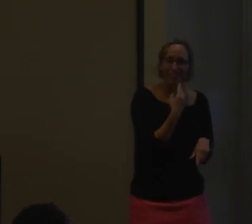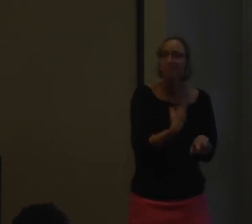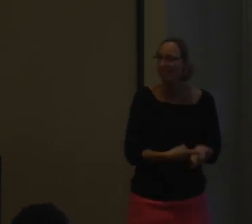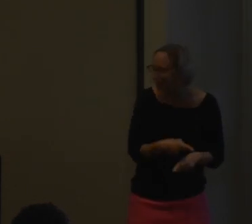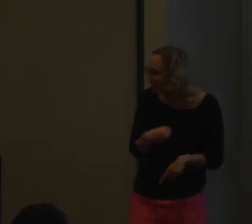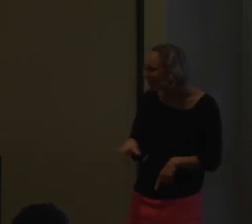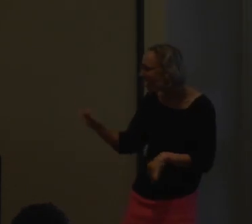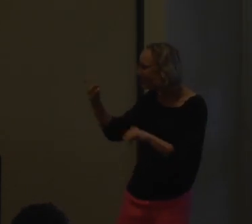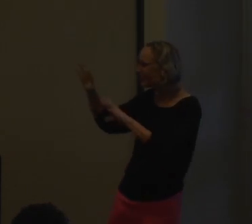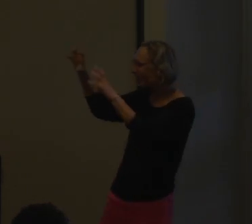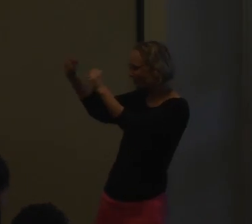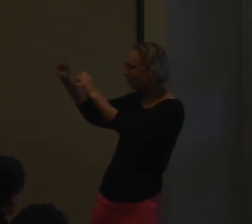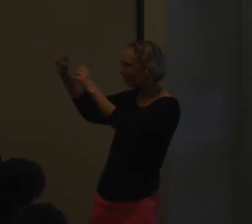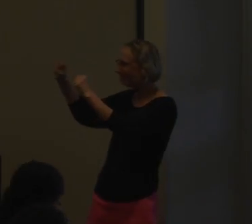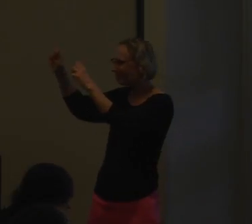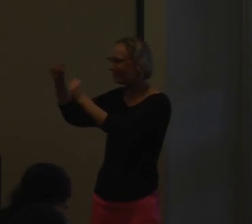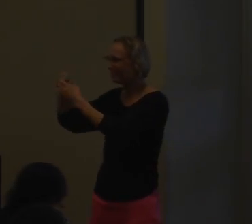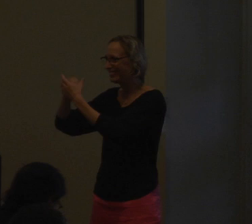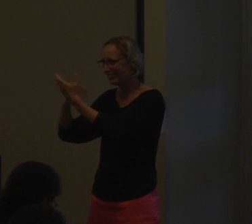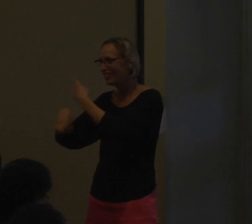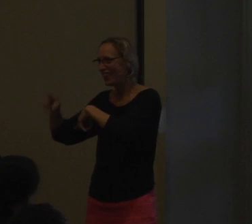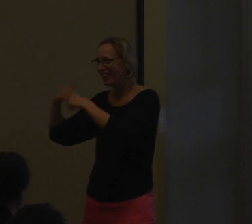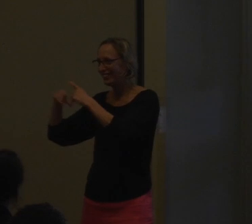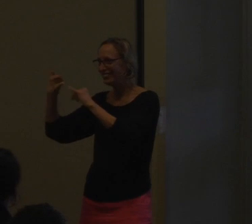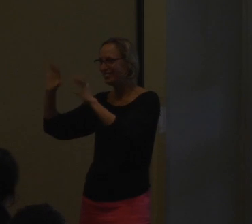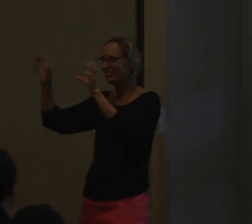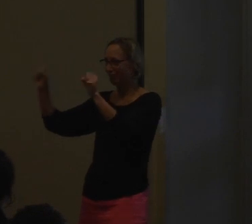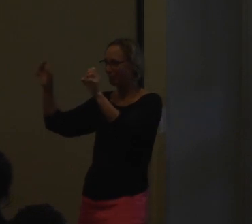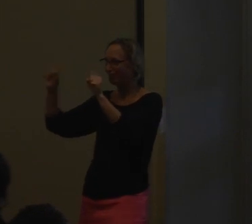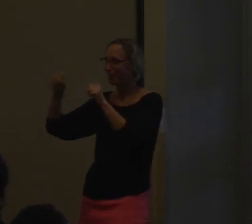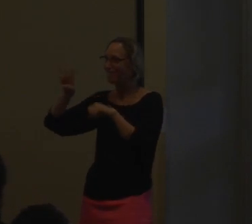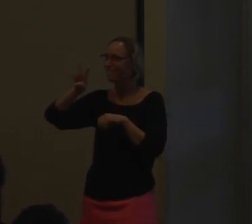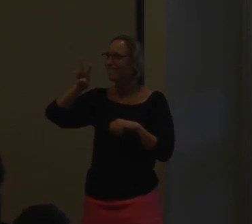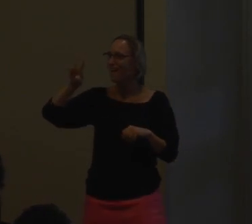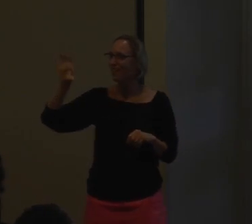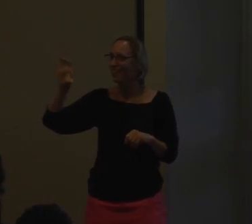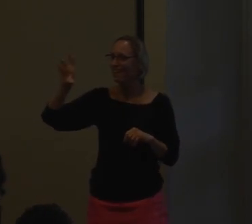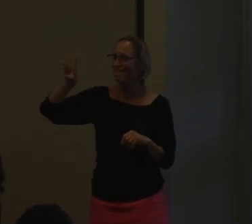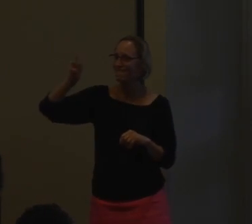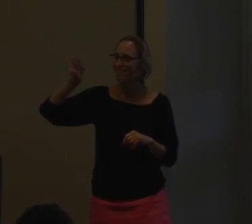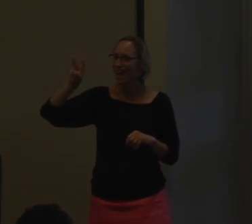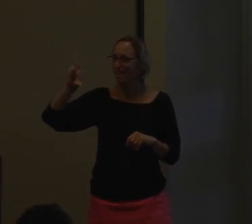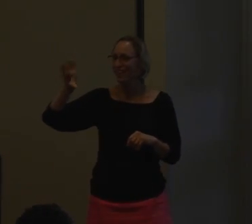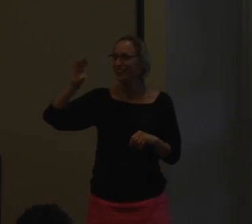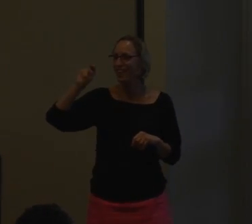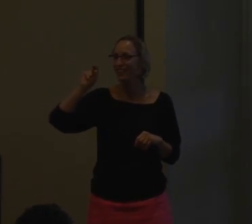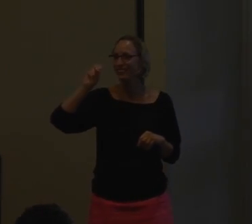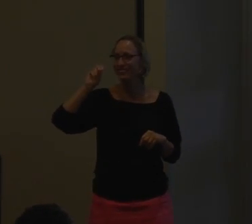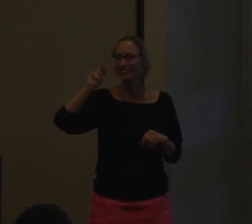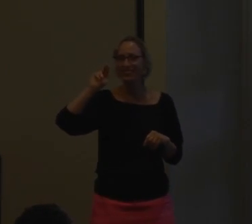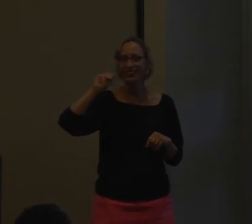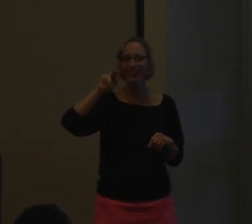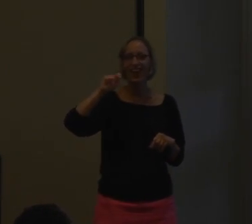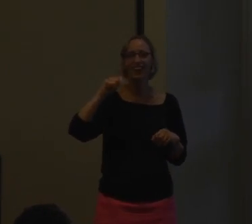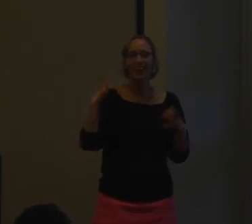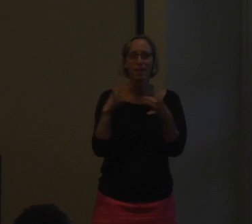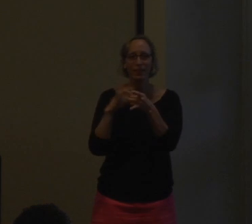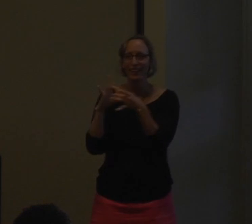that we monitored, they were very much visual language learners. They did the vowel, the